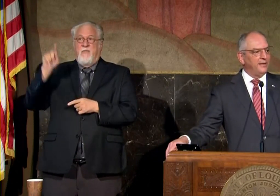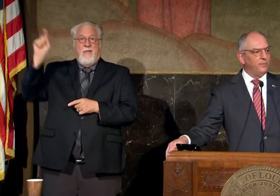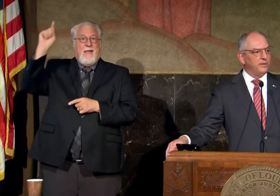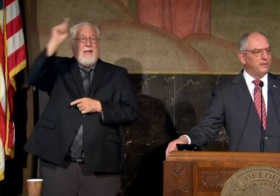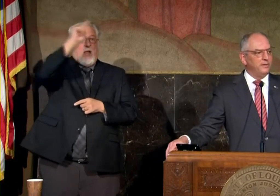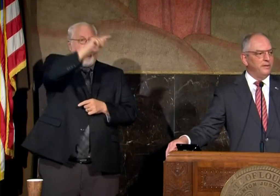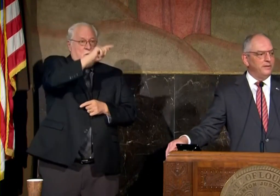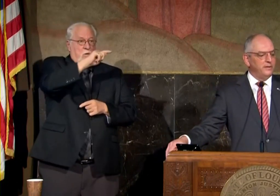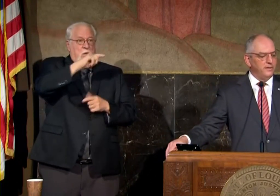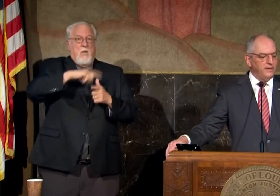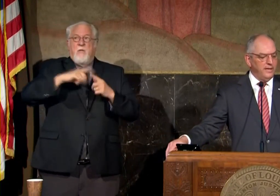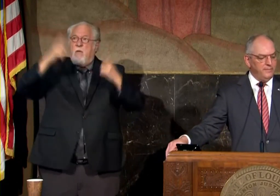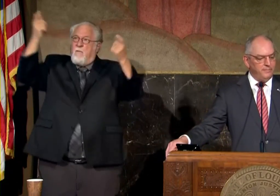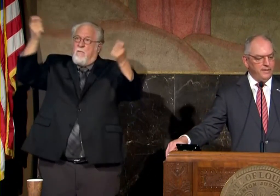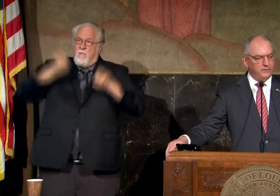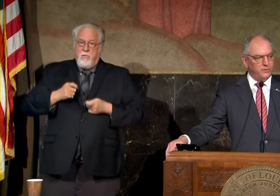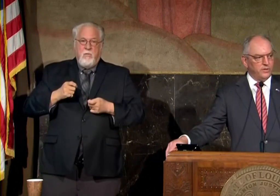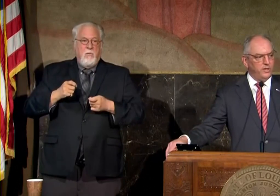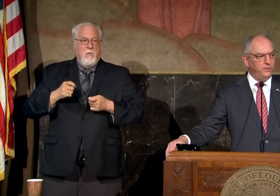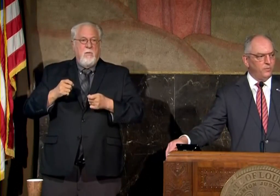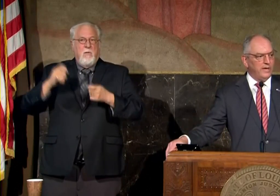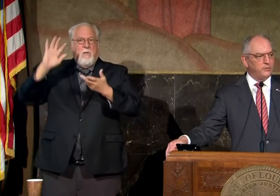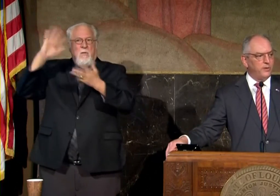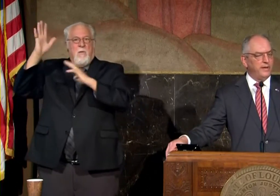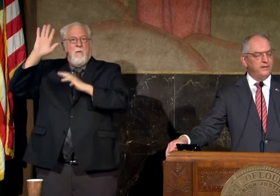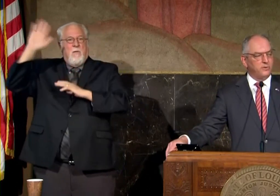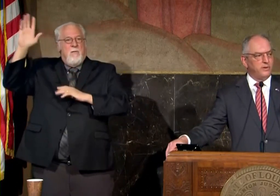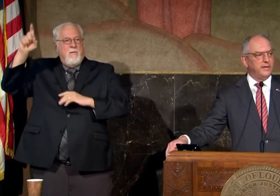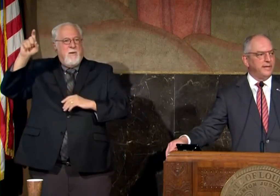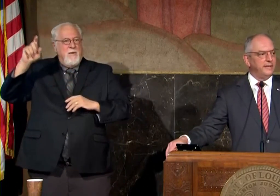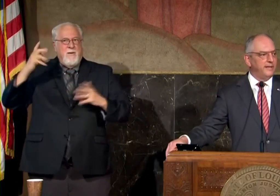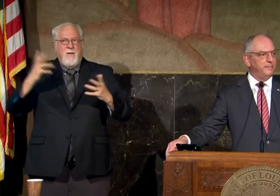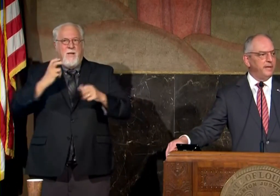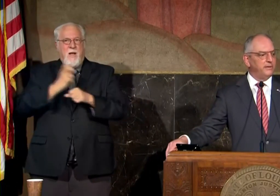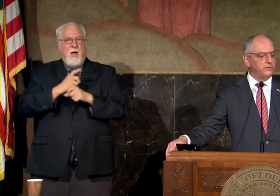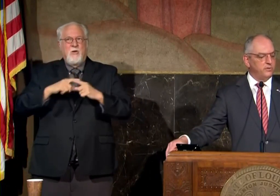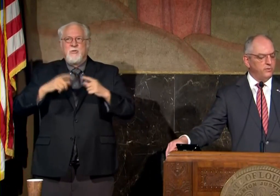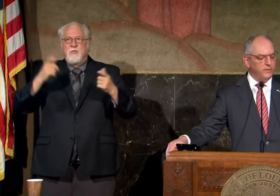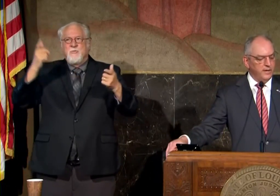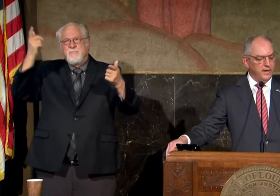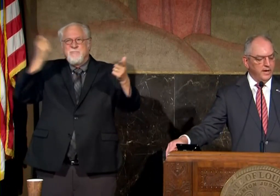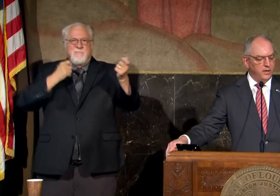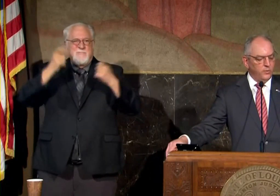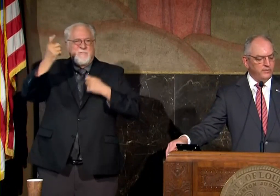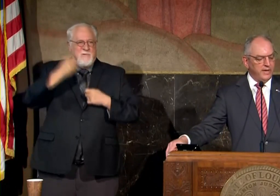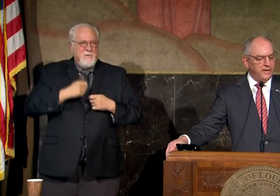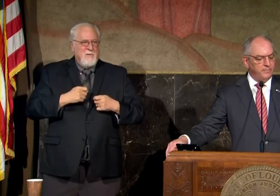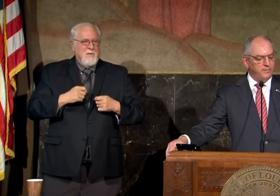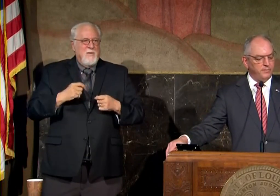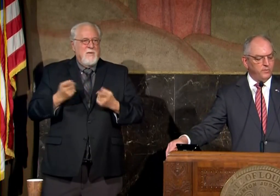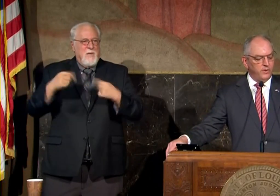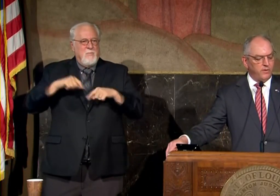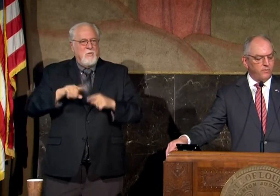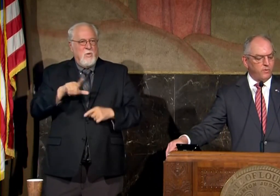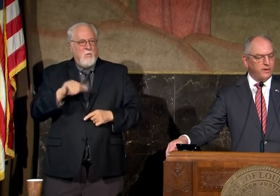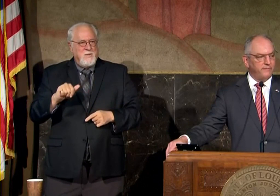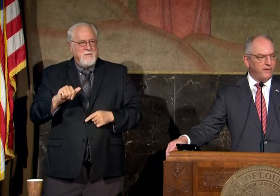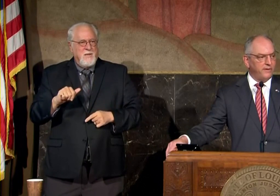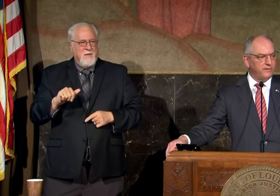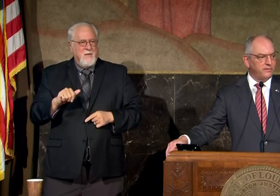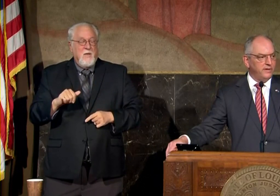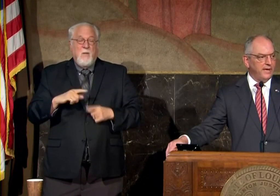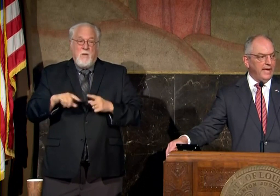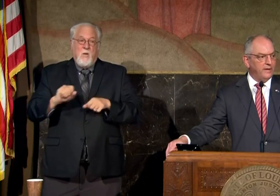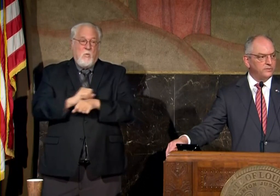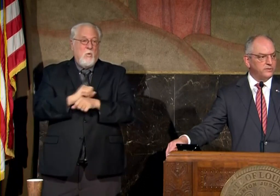and with the the need being so acute and widespread it's hard to get them into uh louisiana but but we are working